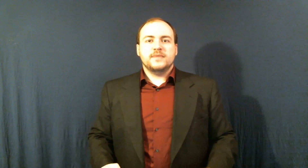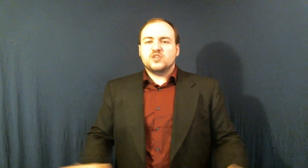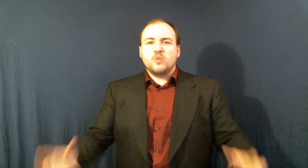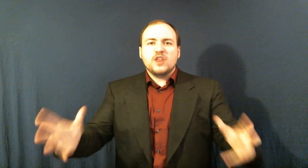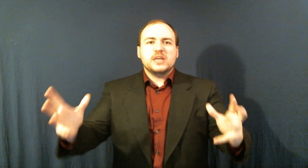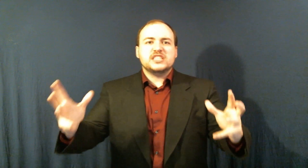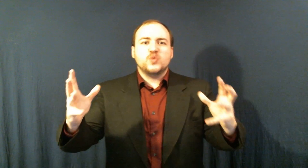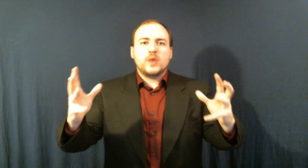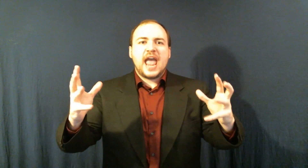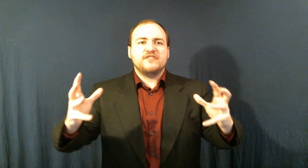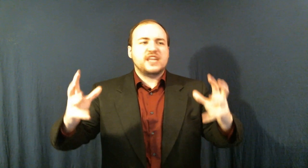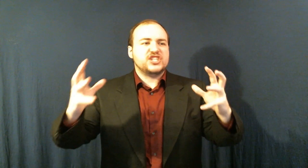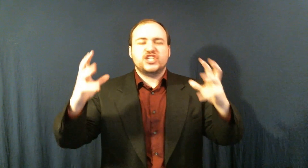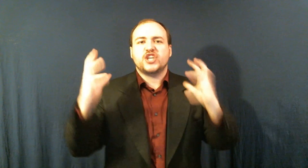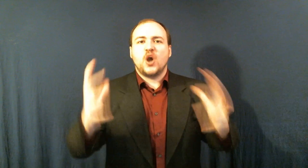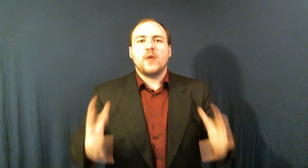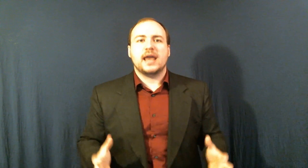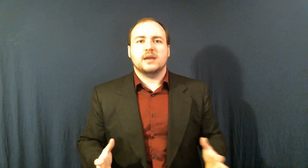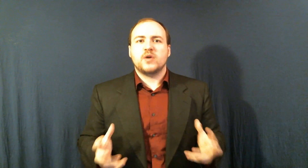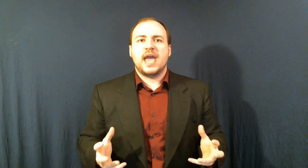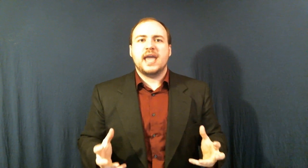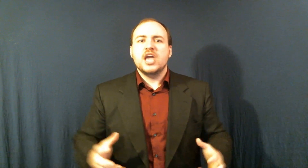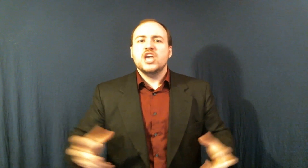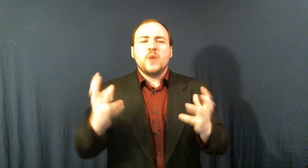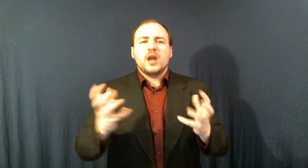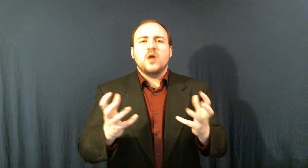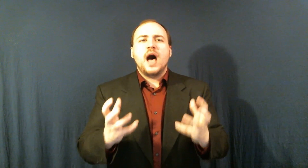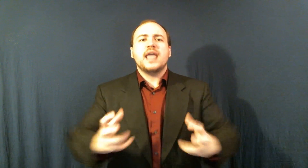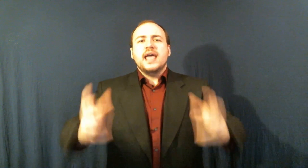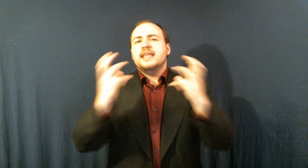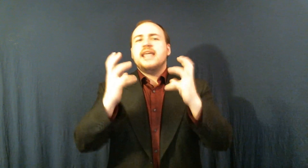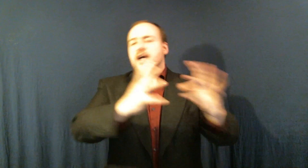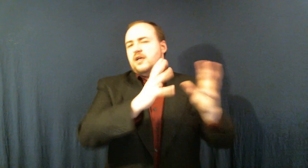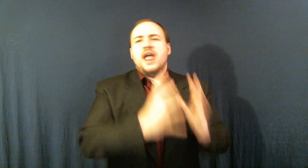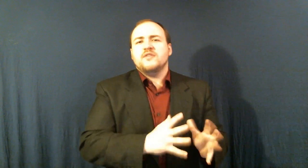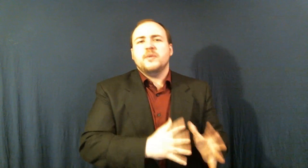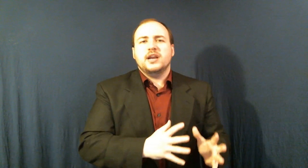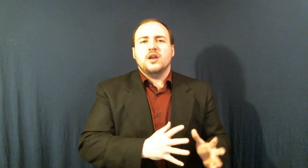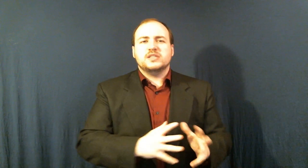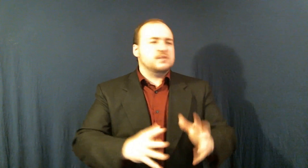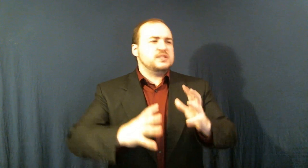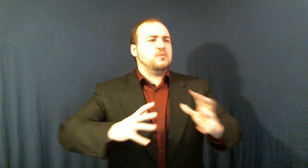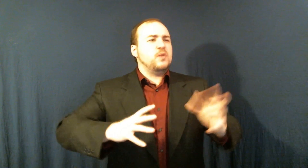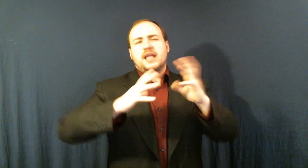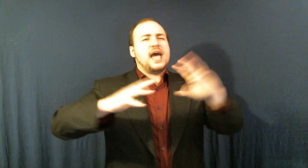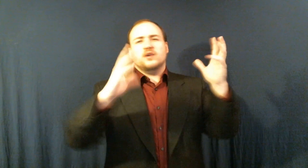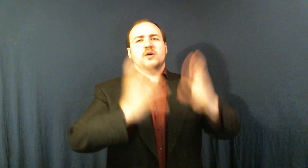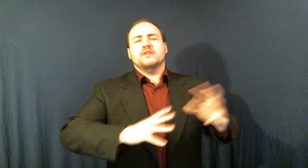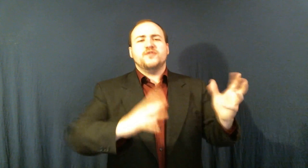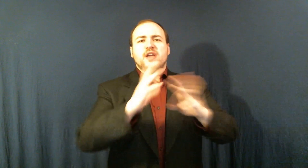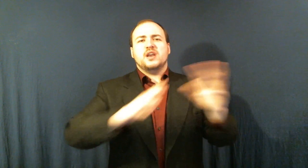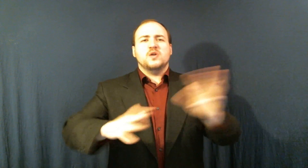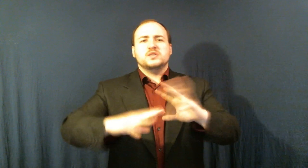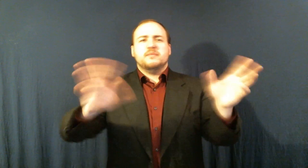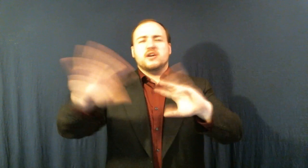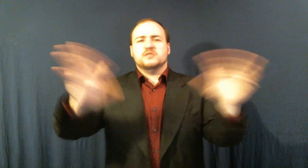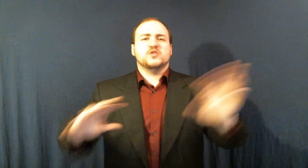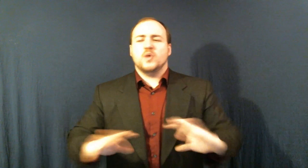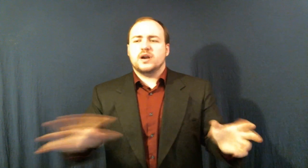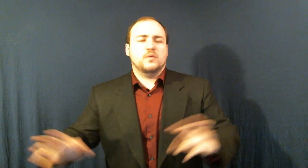It's one of the reasons we have that shit code Adam Okay You want to know why Yeah Everybody knows that it was I don't know He was fucking hosting America's Most Wanted